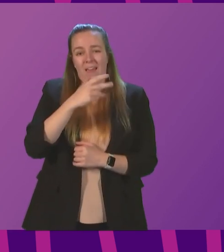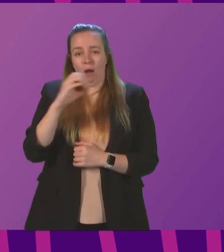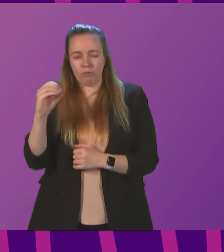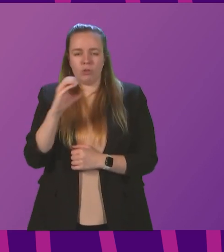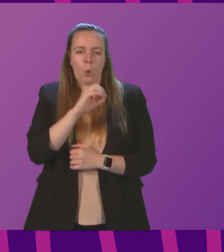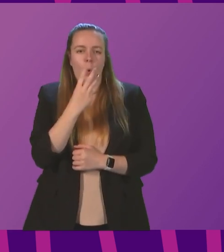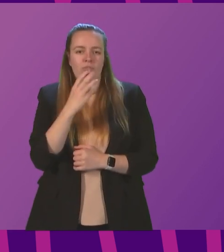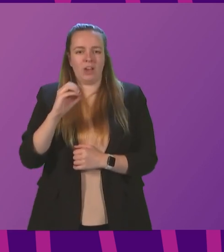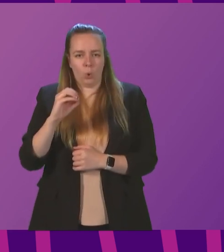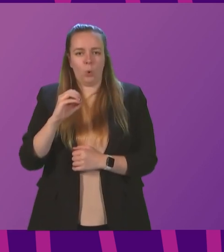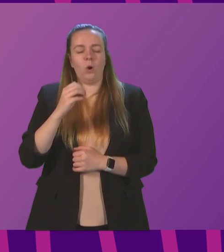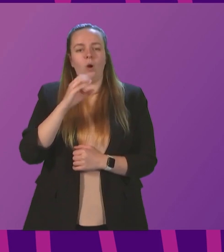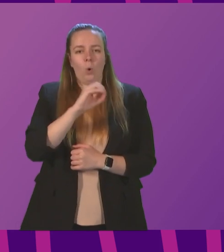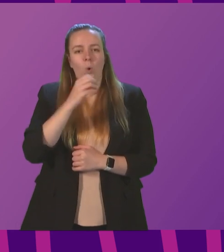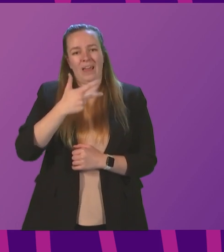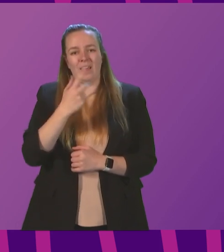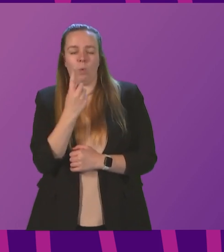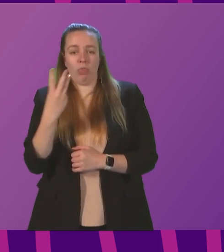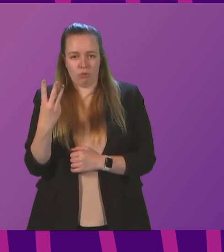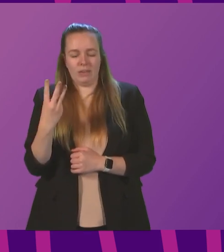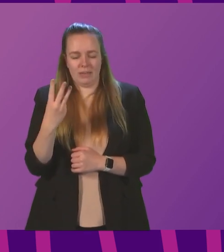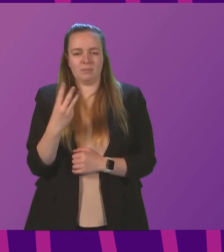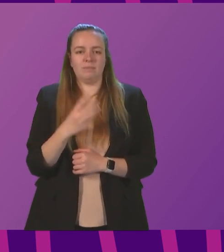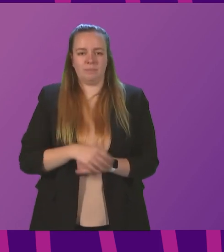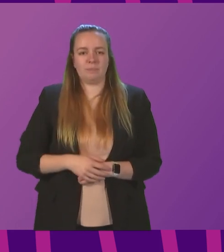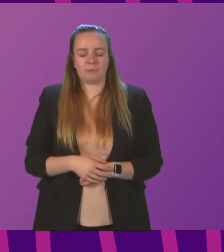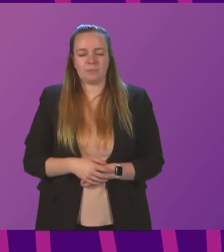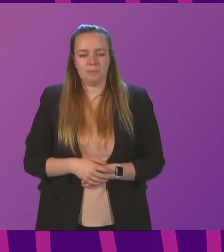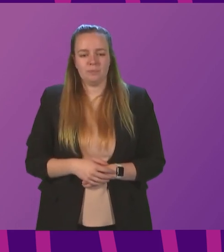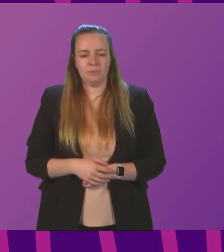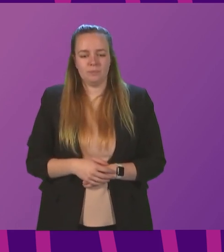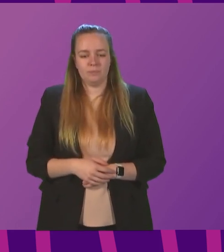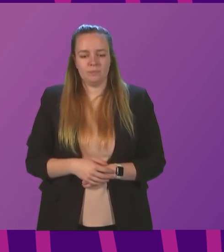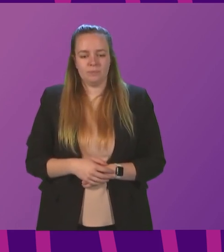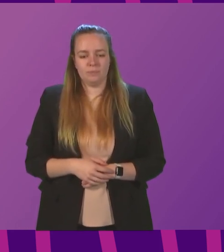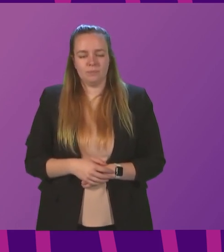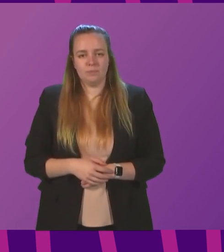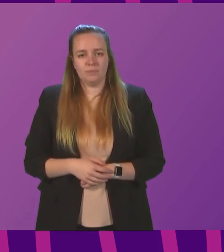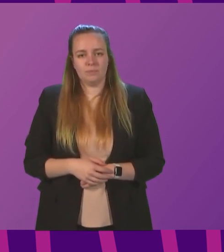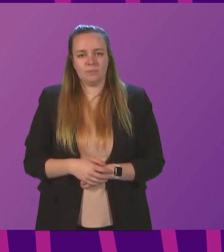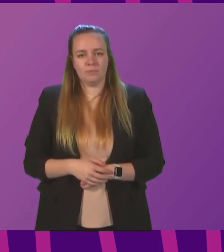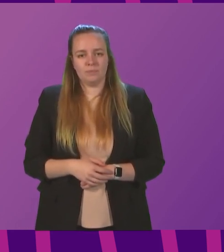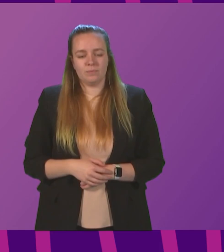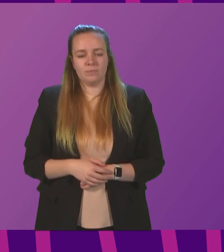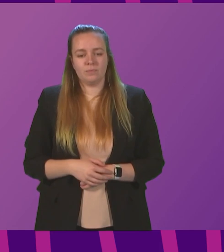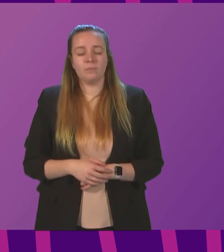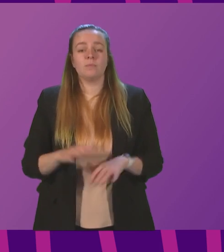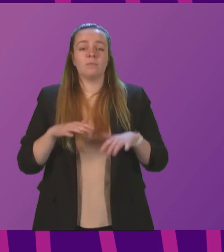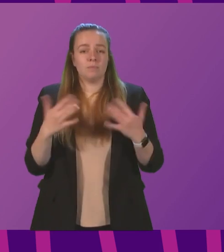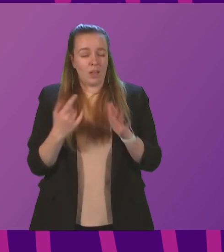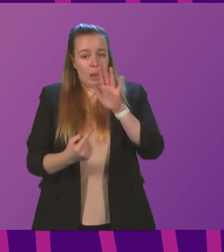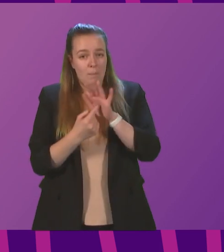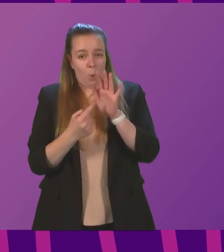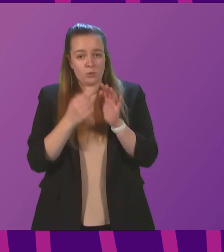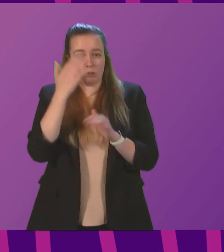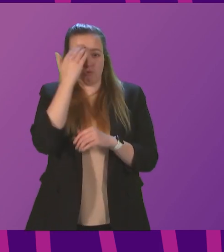0300 8013. That's 0800 030 8013. It is, of course, important